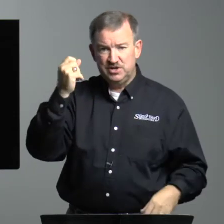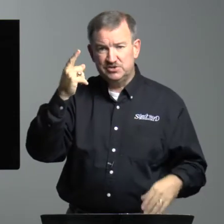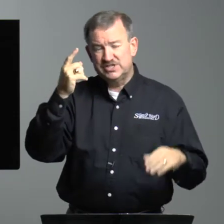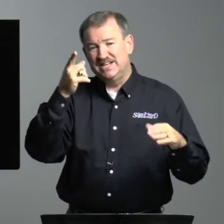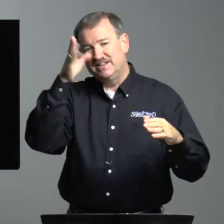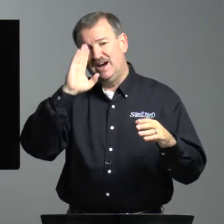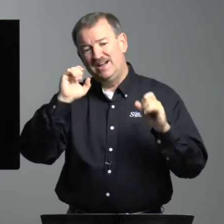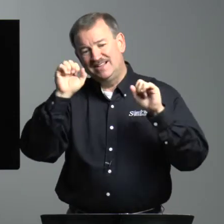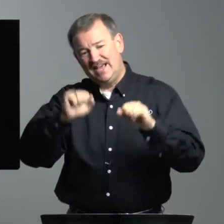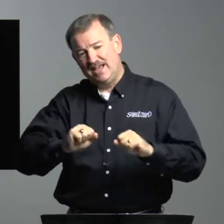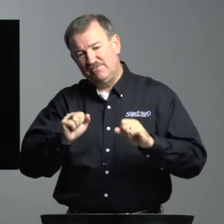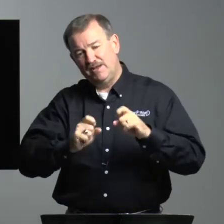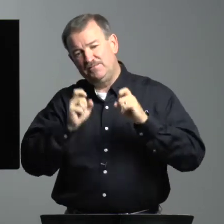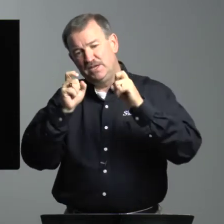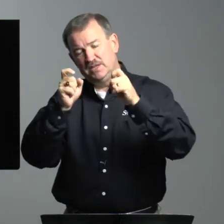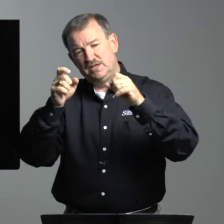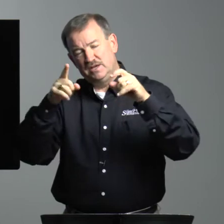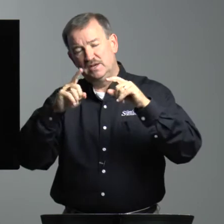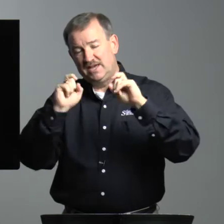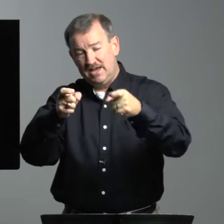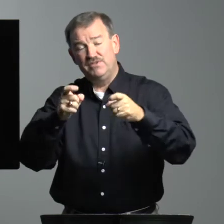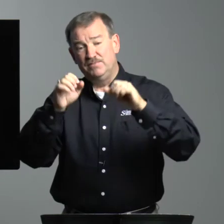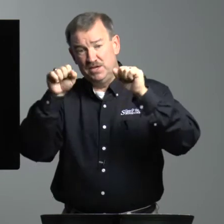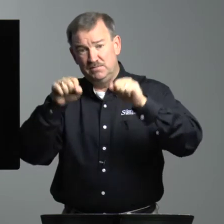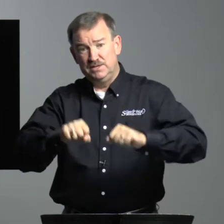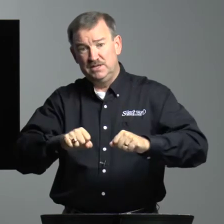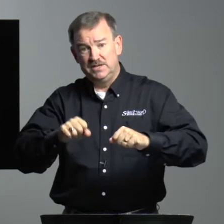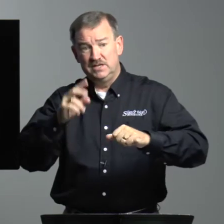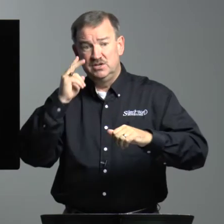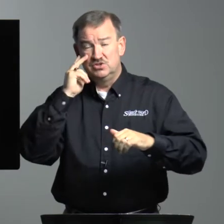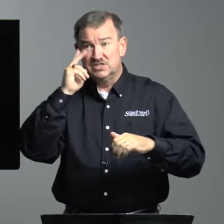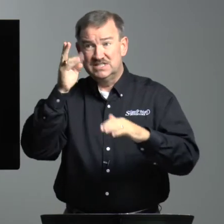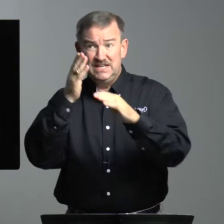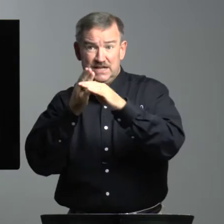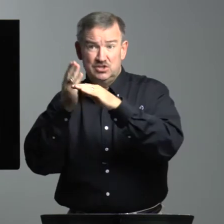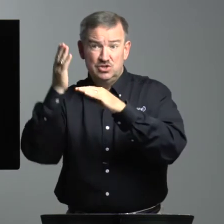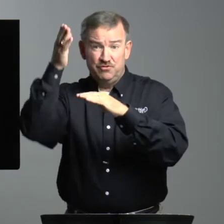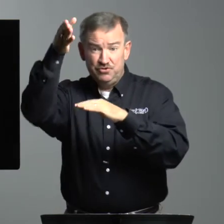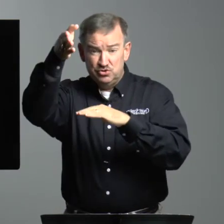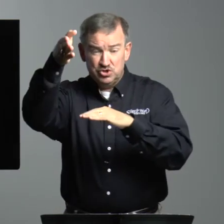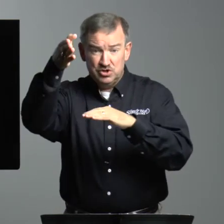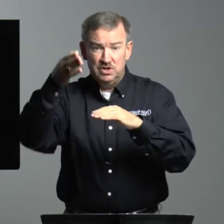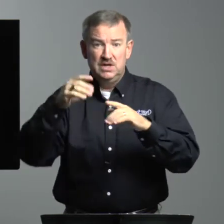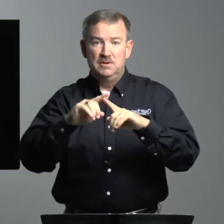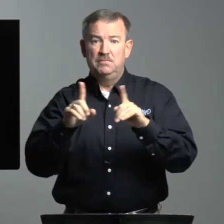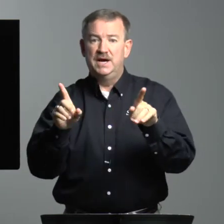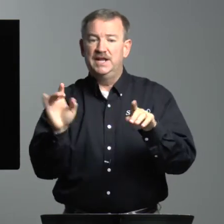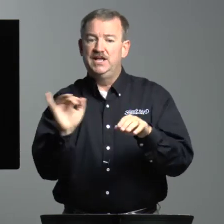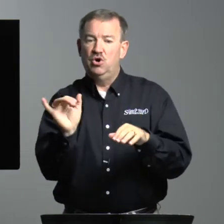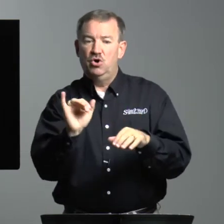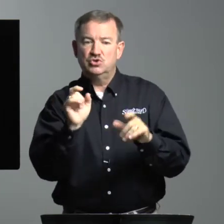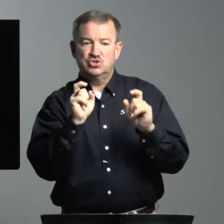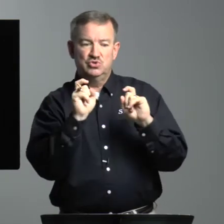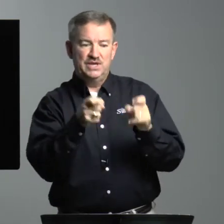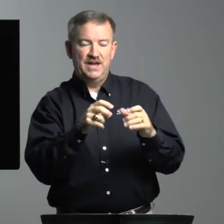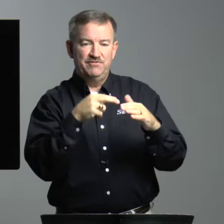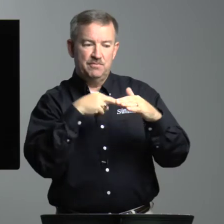understand, God gave them the ability to see into the future. But he also gave the